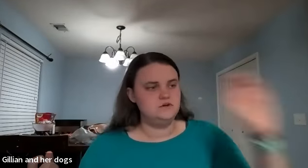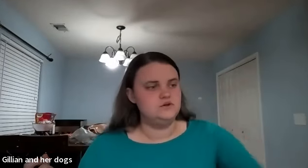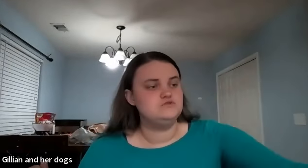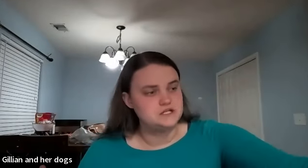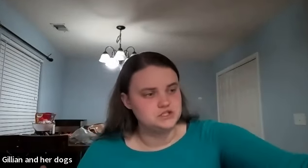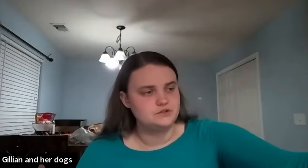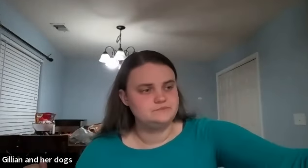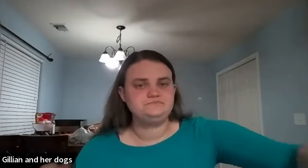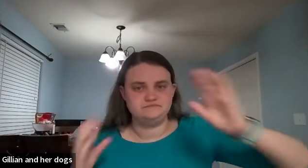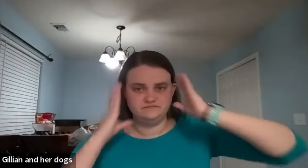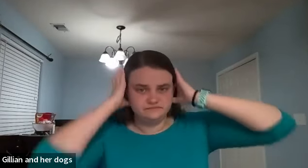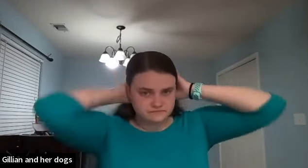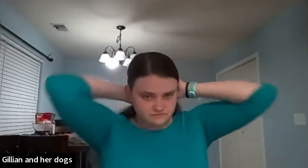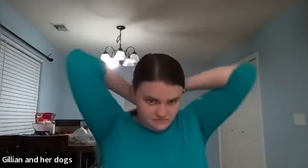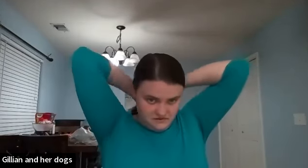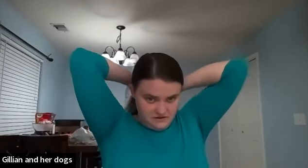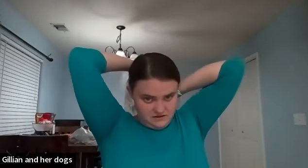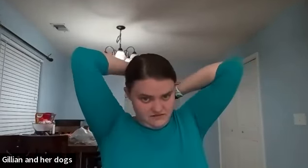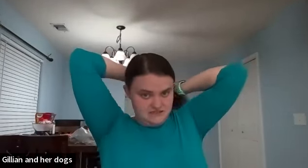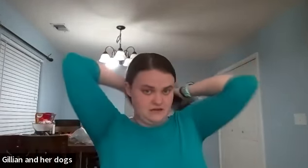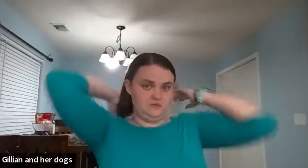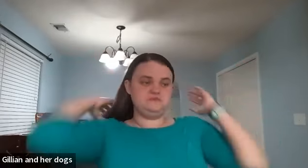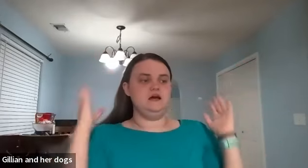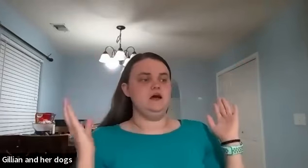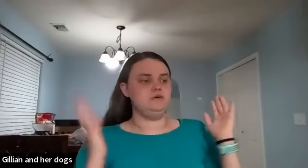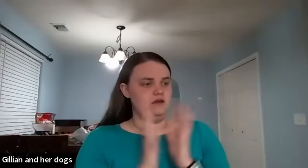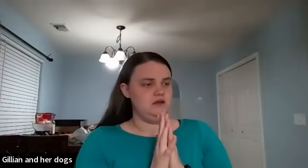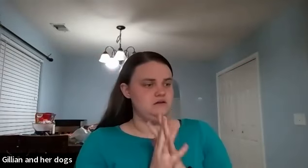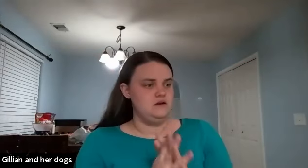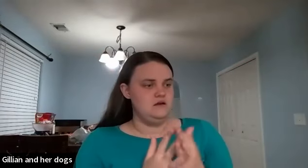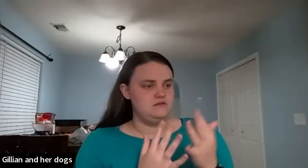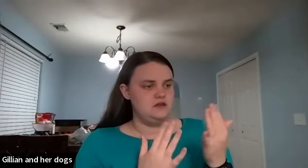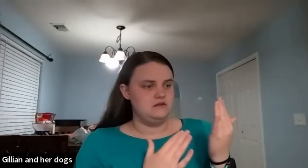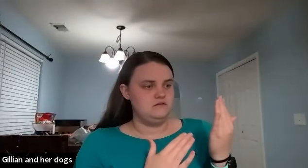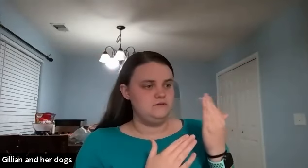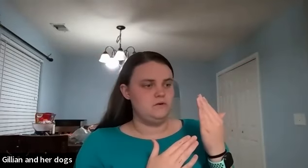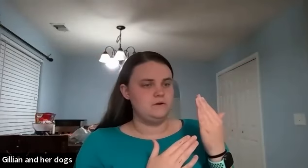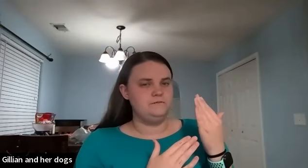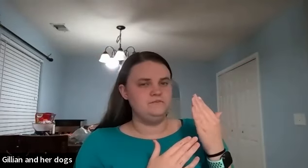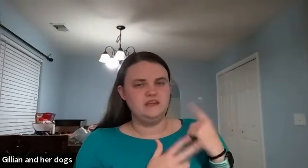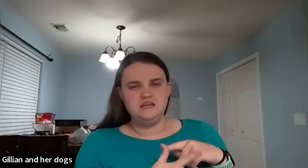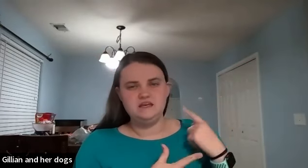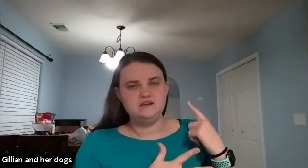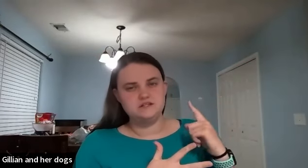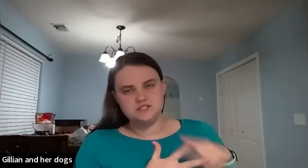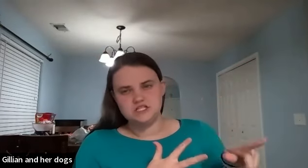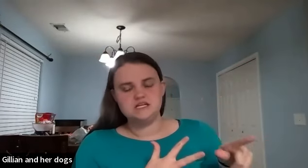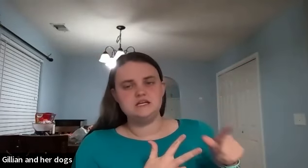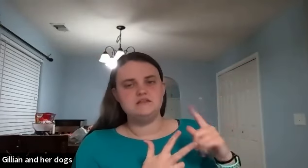directional and that's how it helps um okay then for he and she and